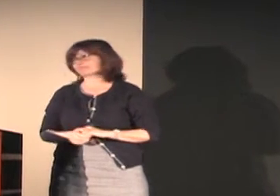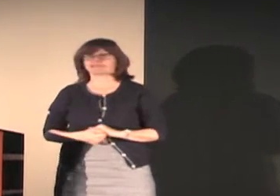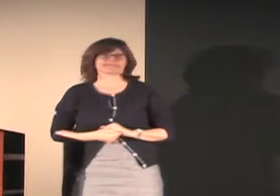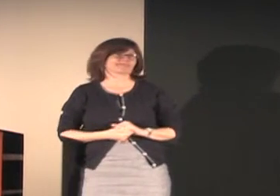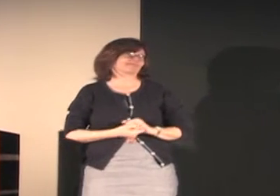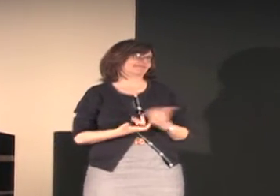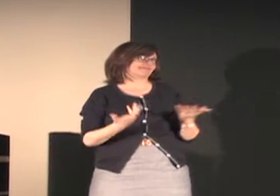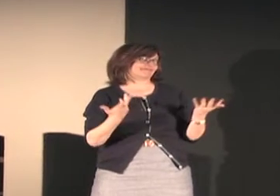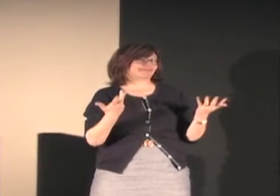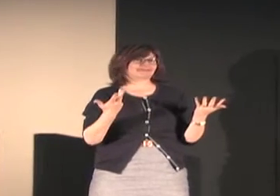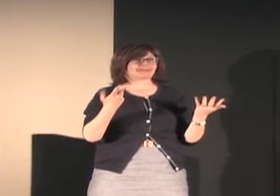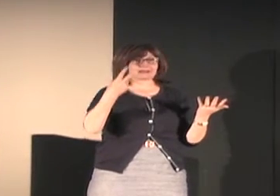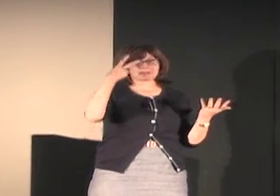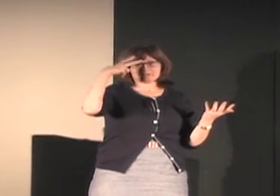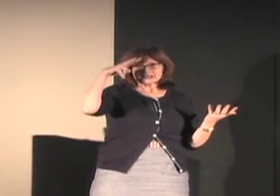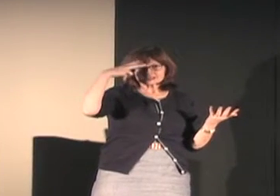There are sign languages on every continent.